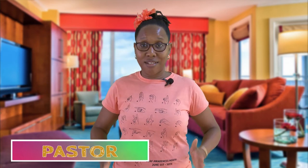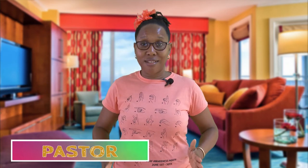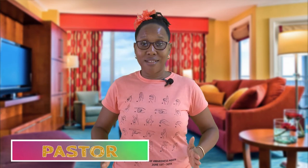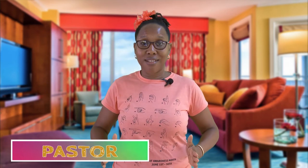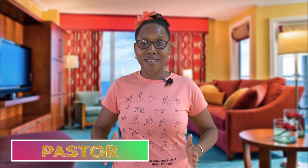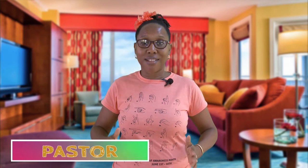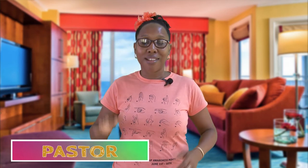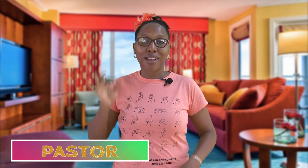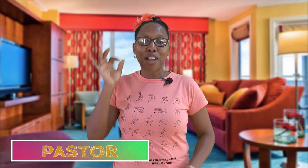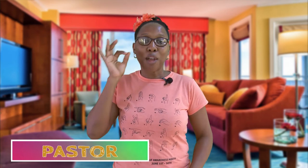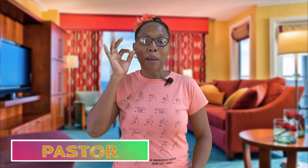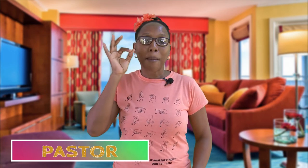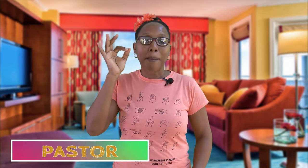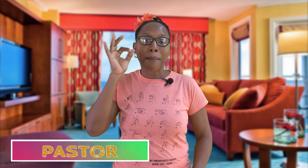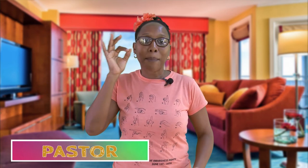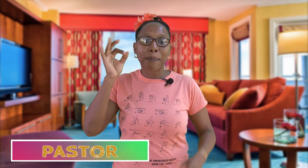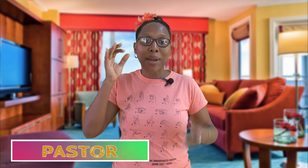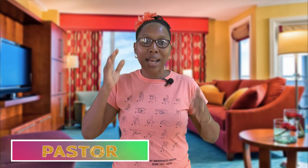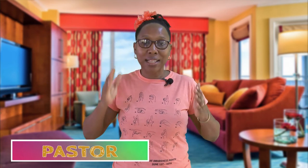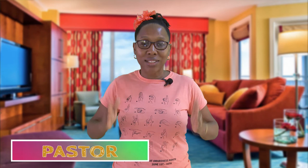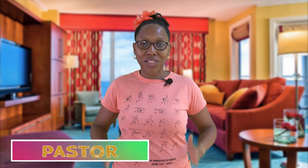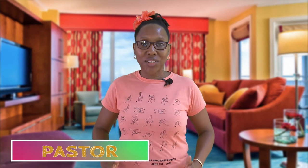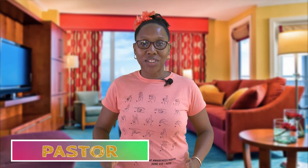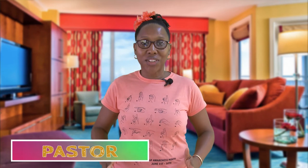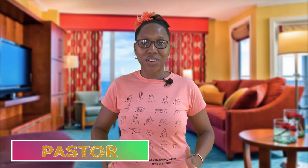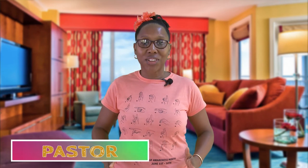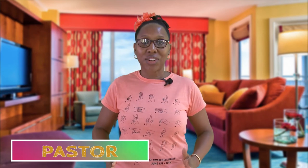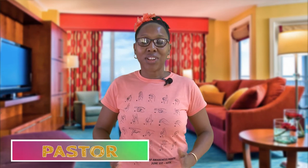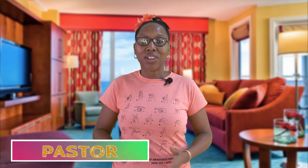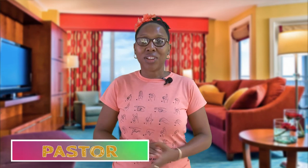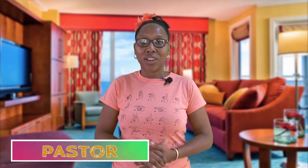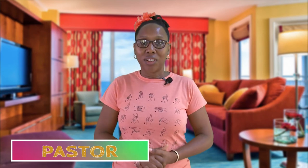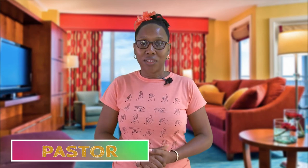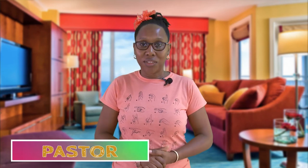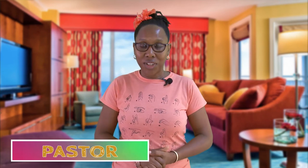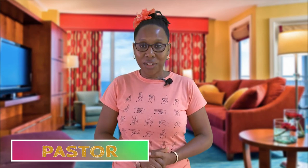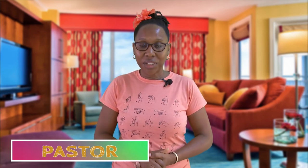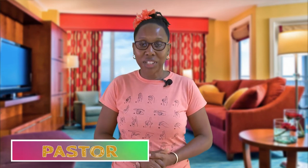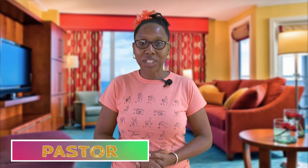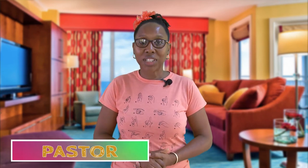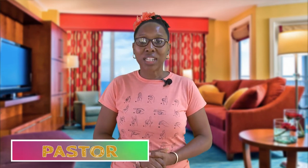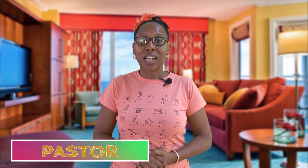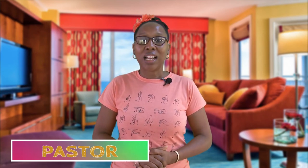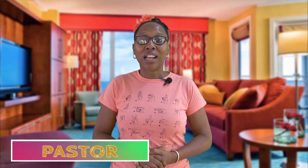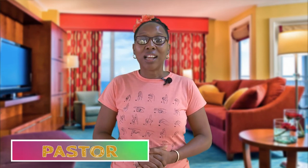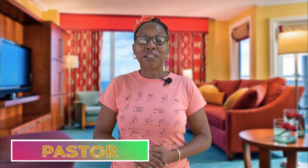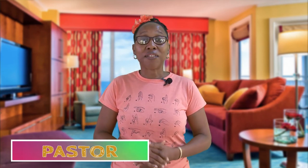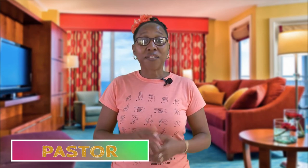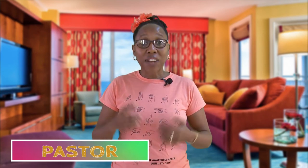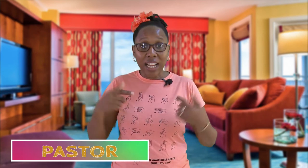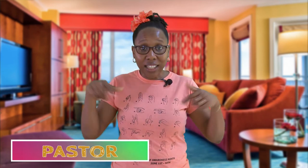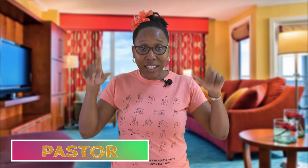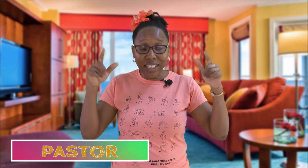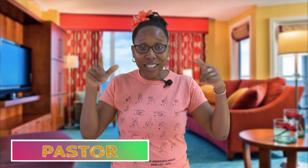pastor very good and finally